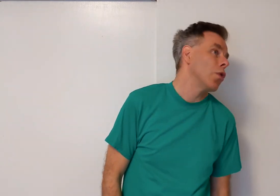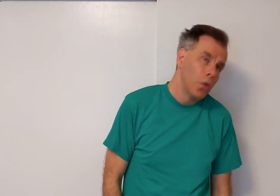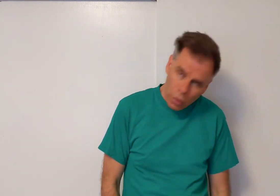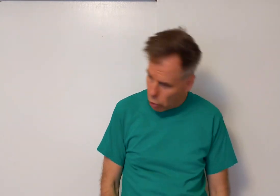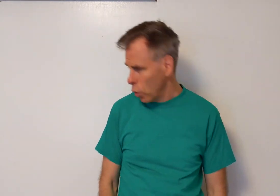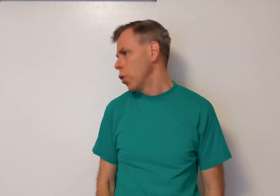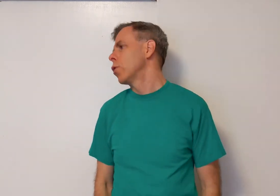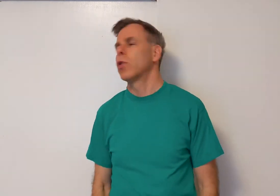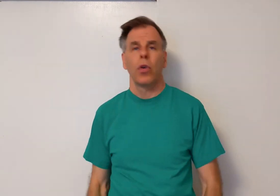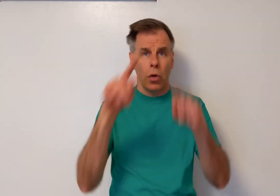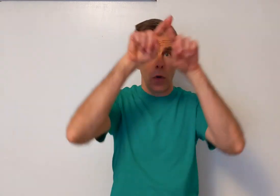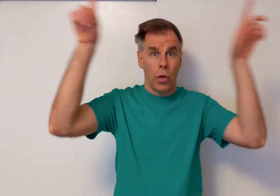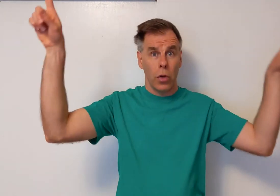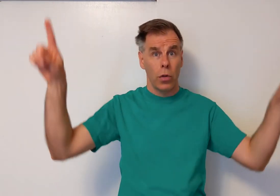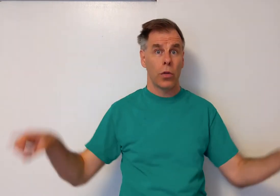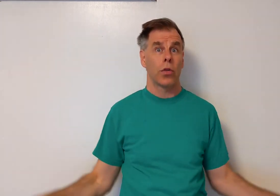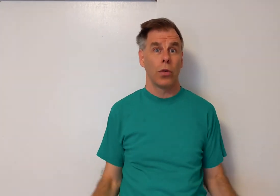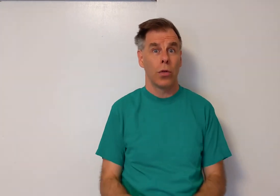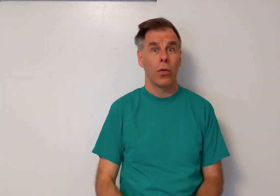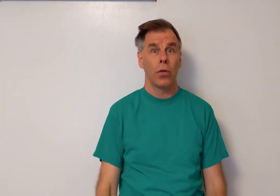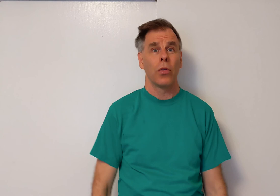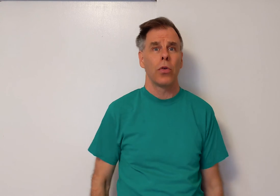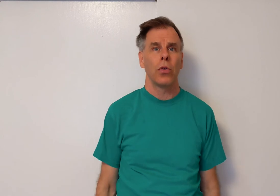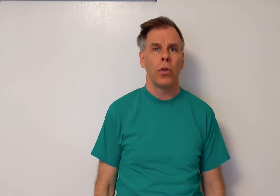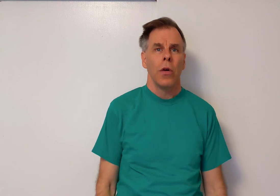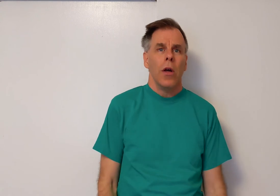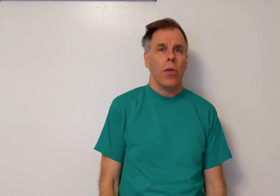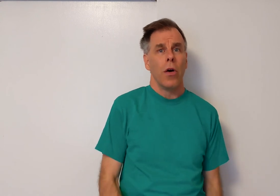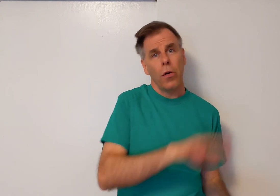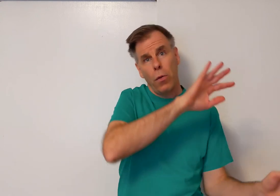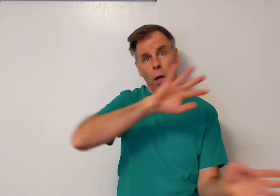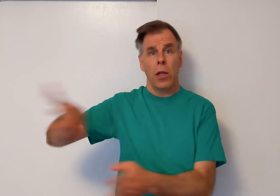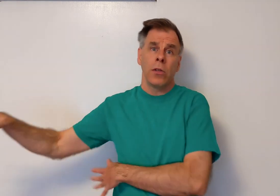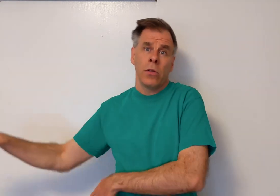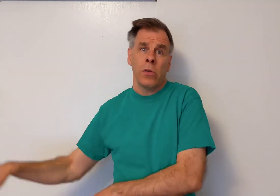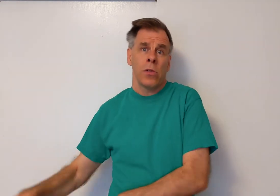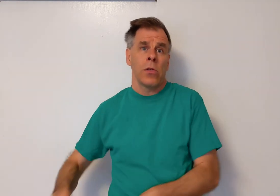-do-do-do-do-do-do-do-do-do-do-do-do-do-do